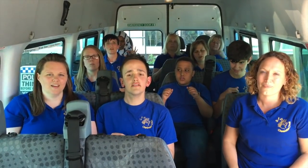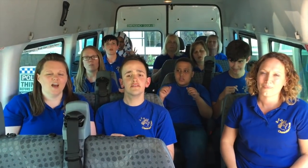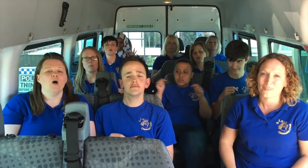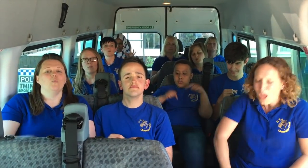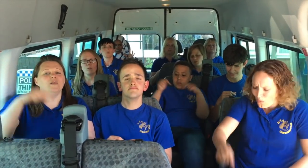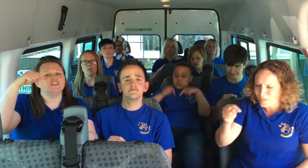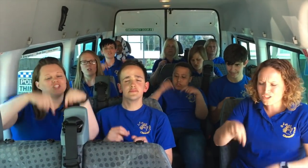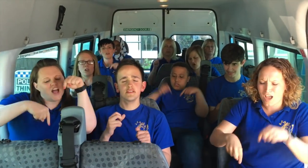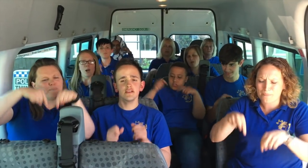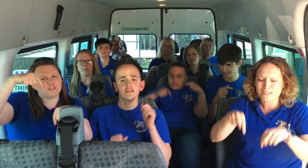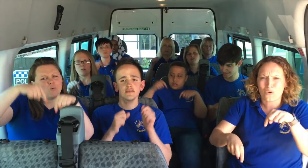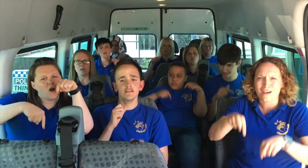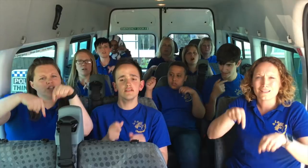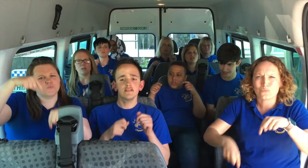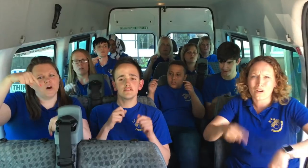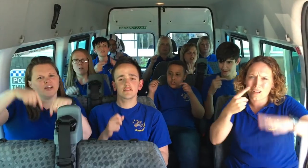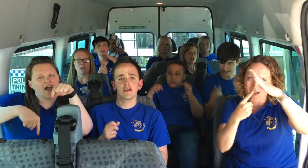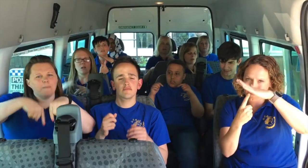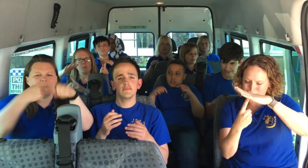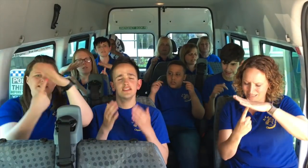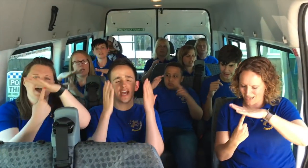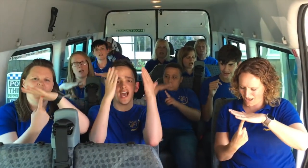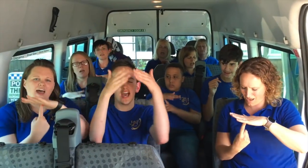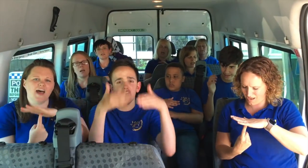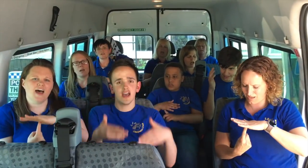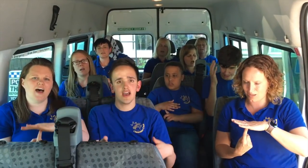When the sharpest words want to cut me down